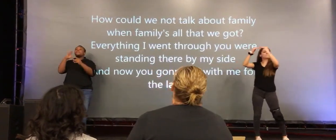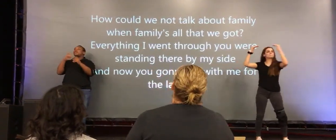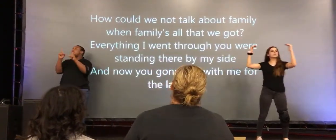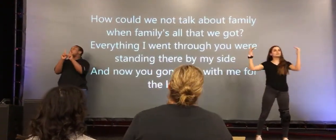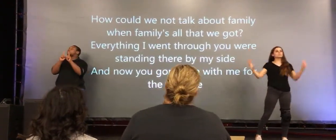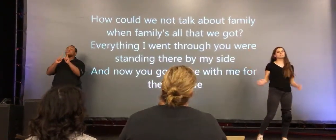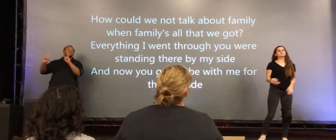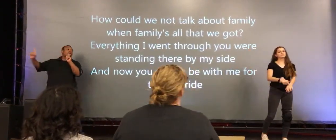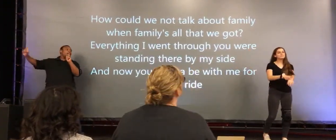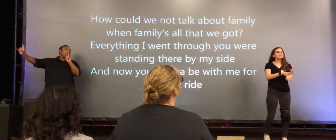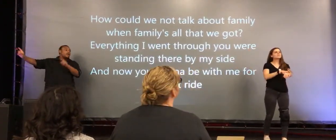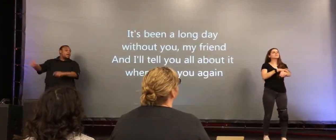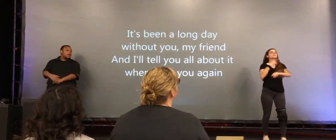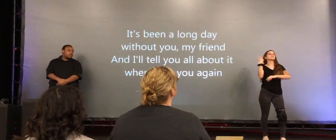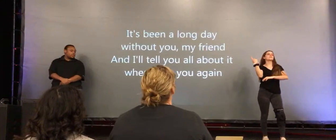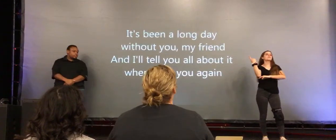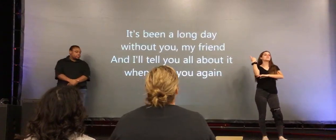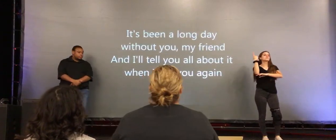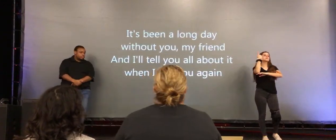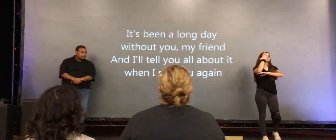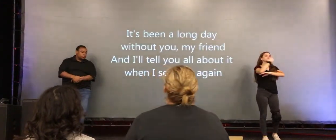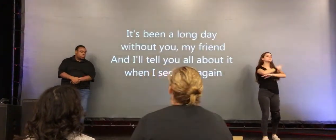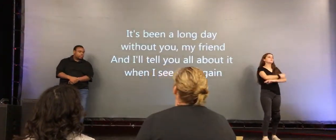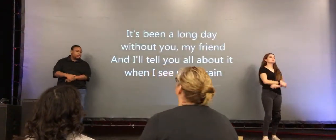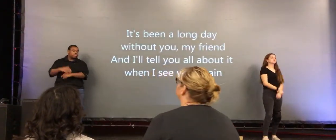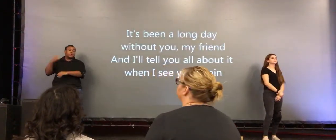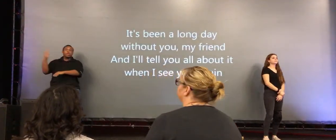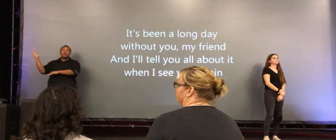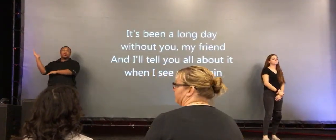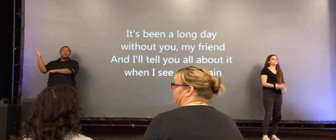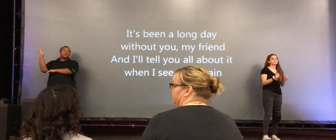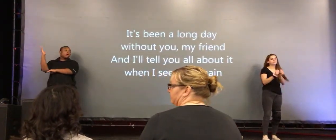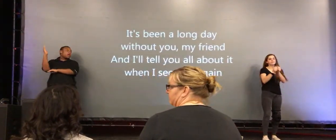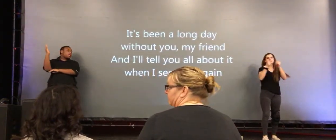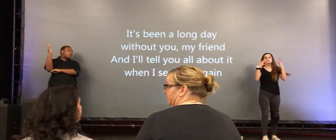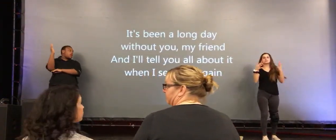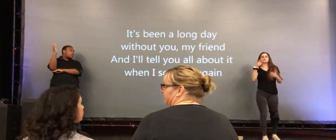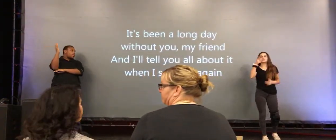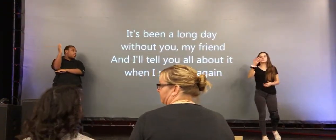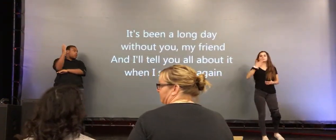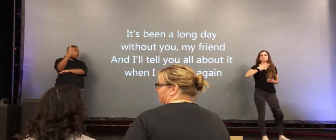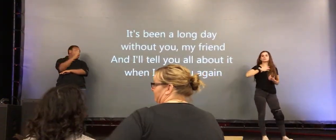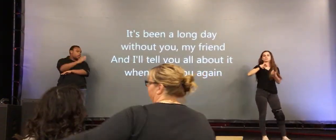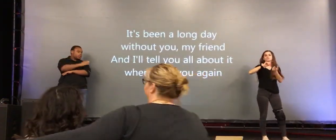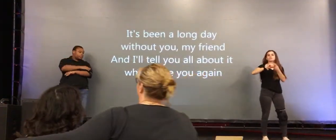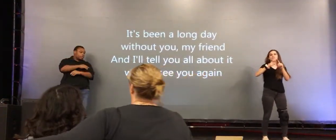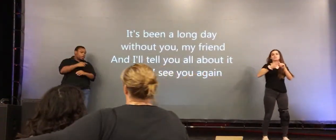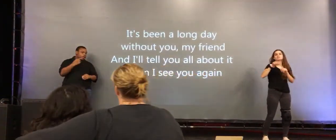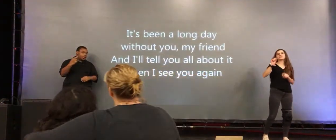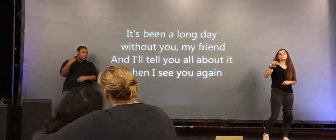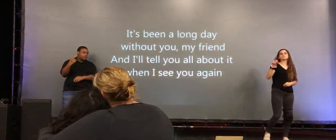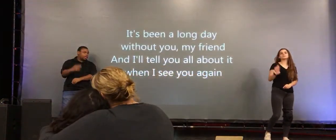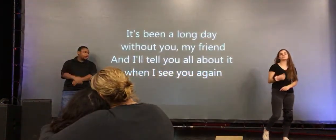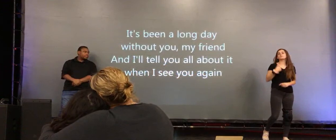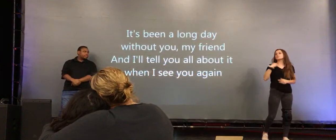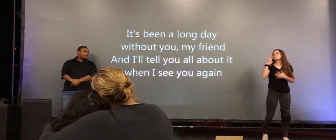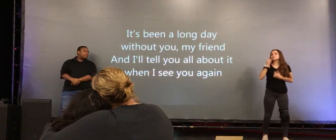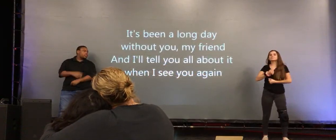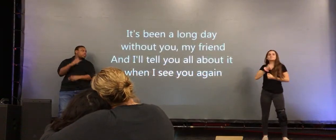there before the last ride It's been a long day, find you a friend